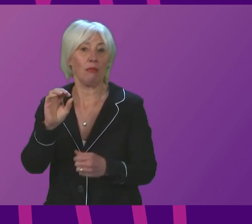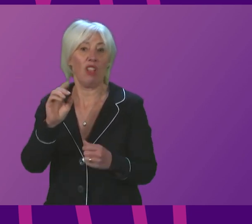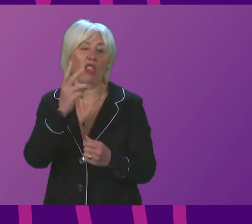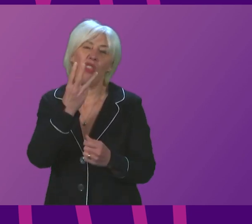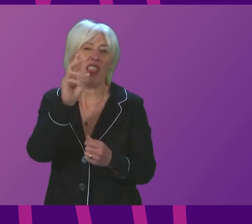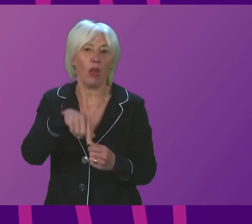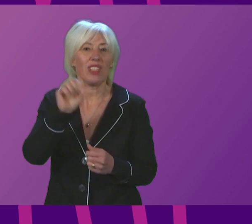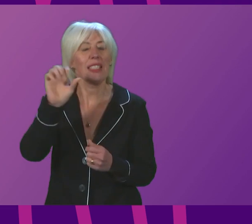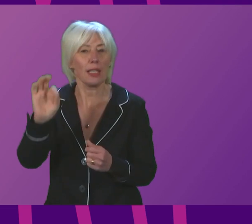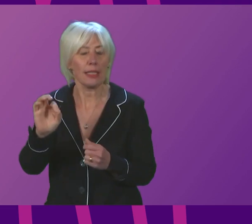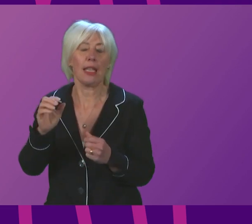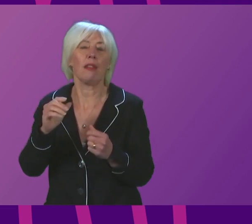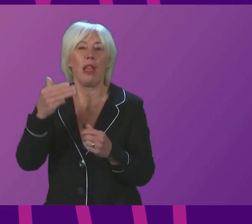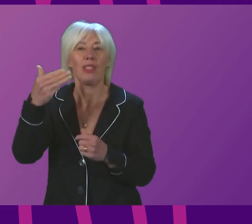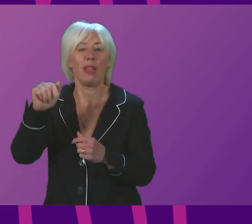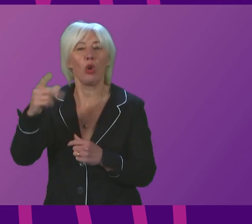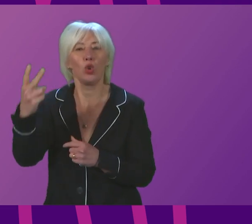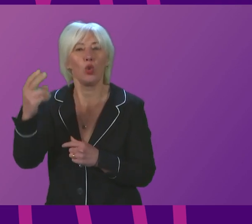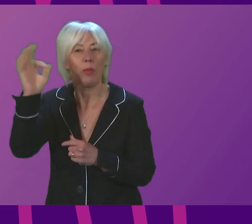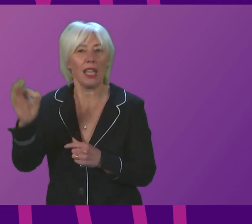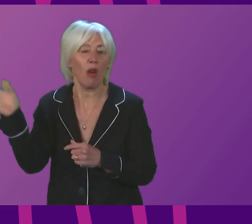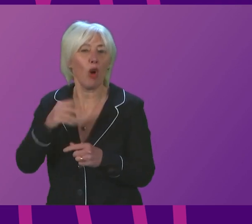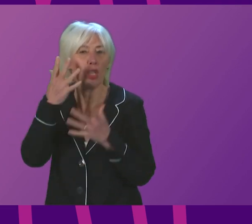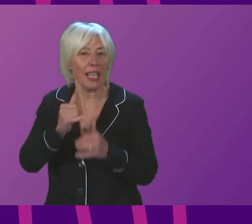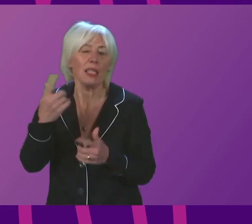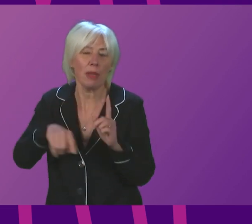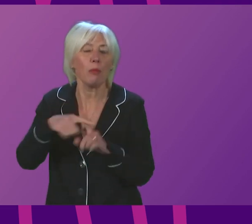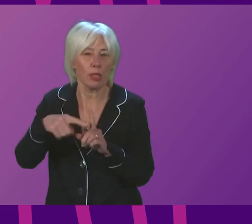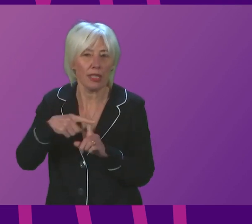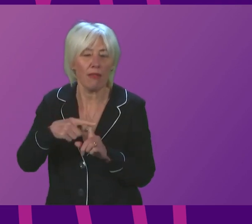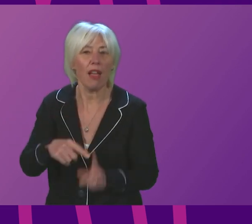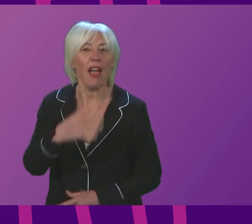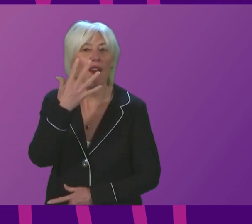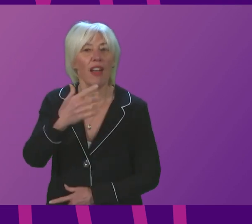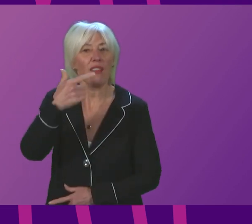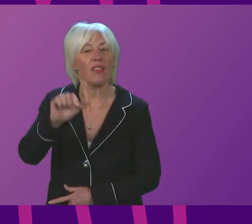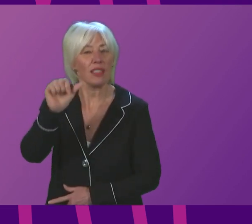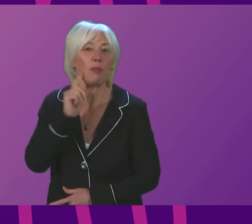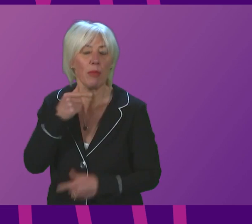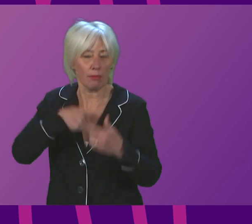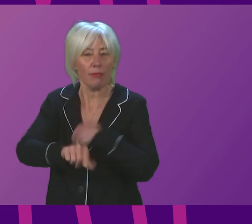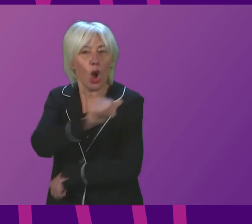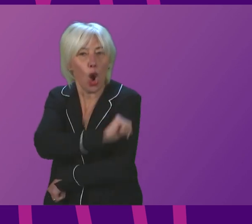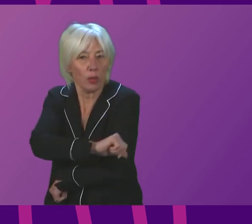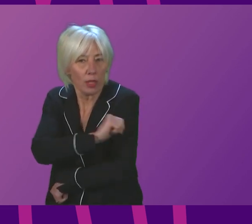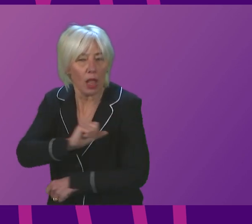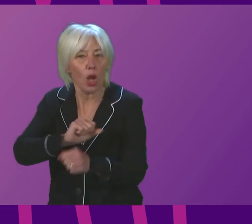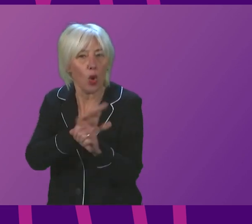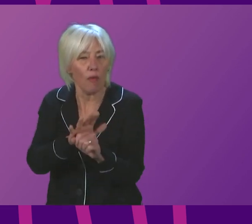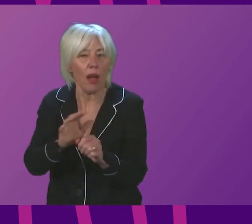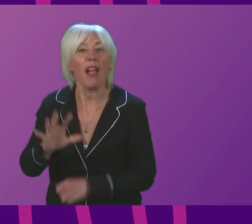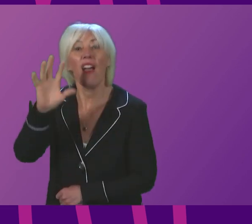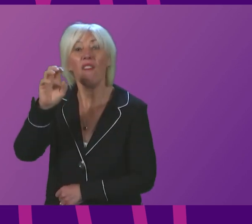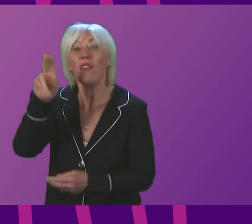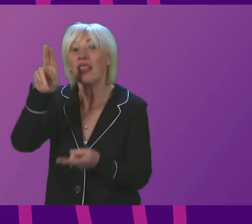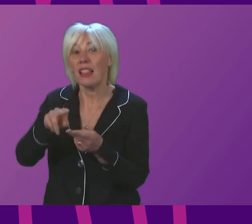yesterday, 9.2% of all tests carried out. 576 people are currently in hospital with COVID, which is 15 fewer